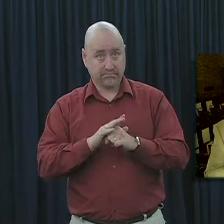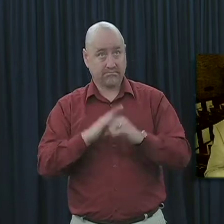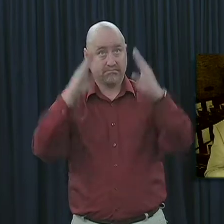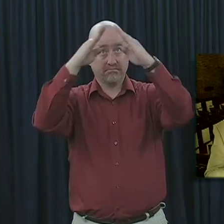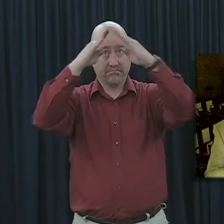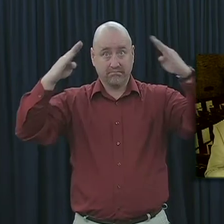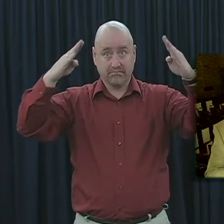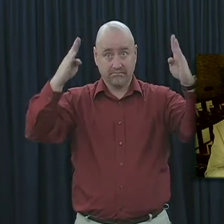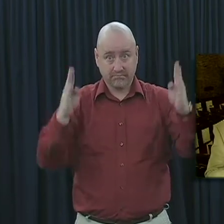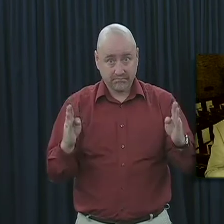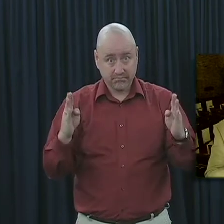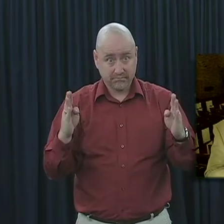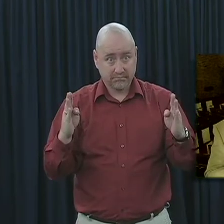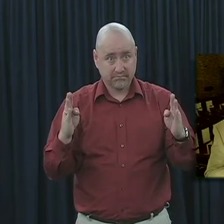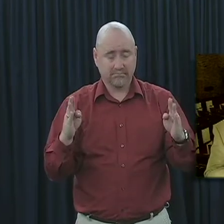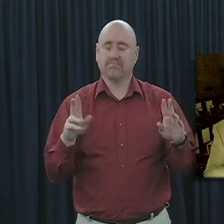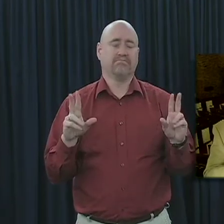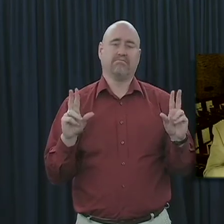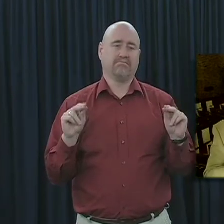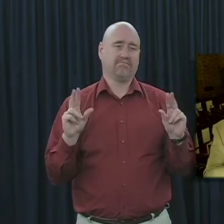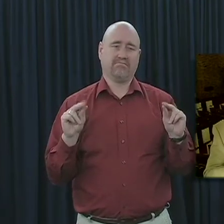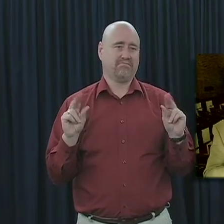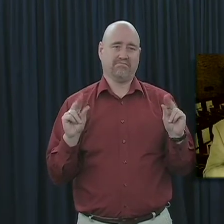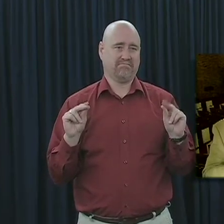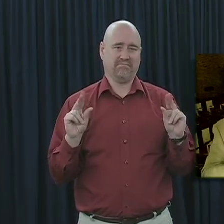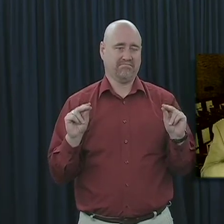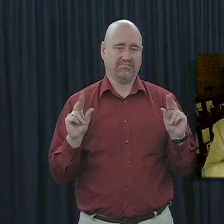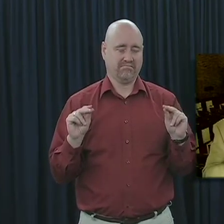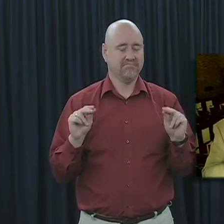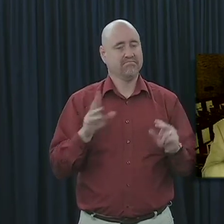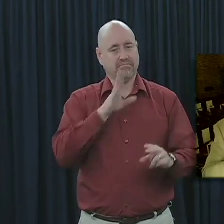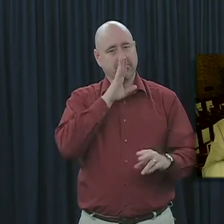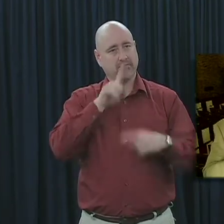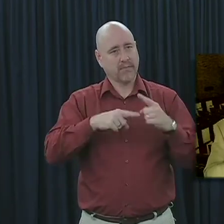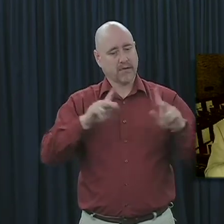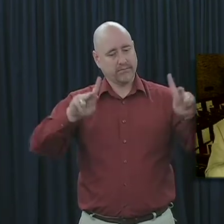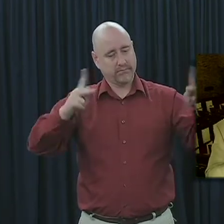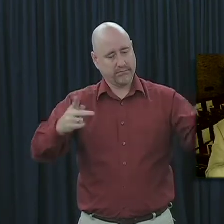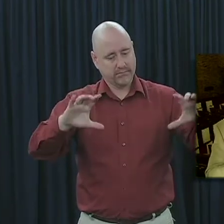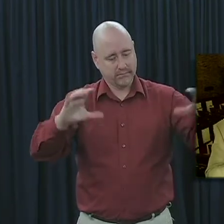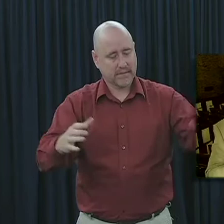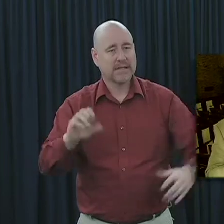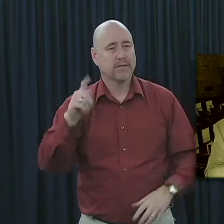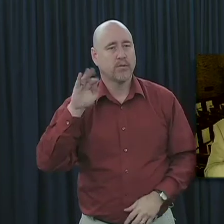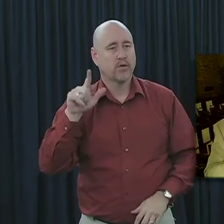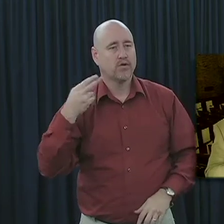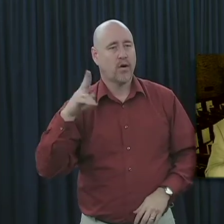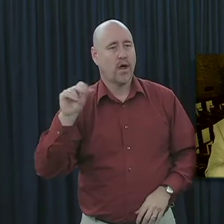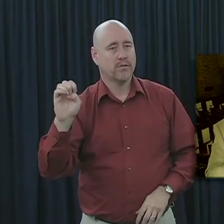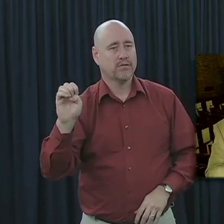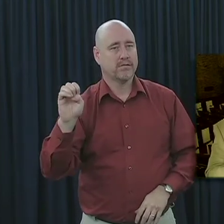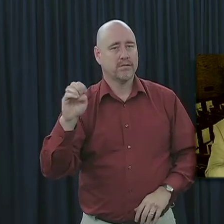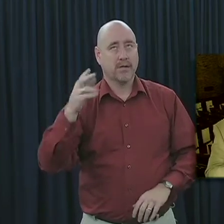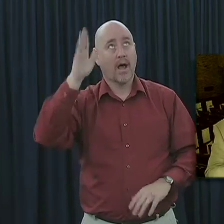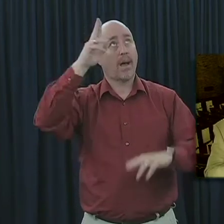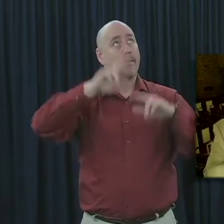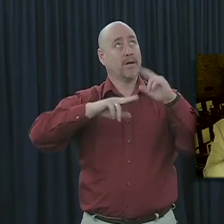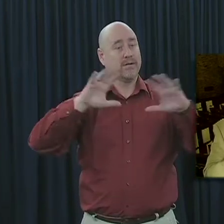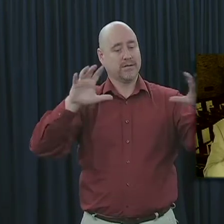physical house? No, of course not. He was speaking of a spiritual house, a house built by God, that